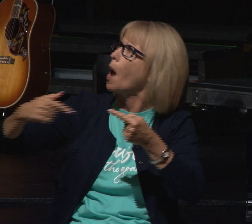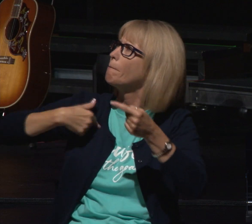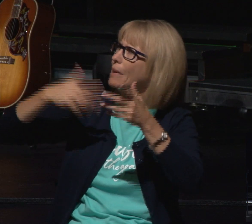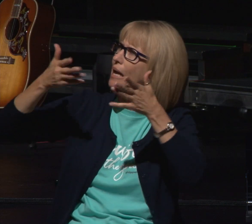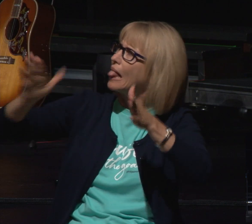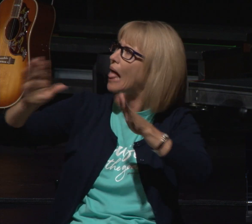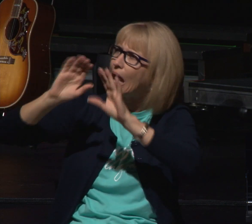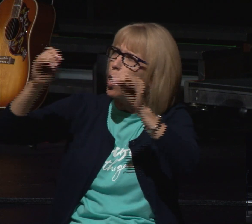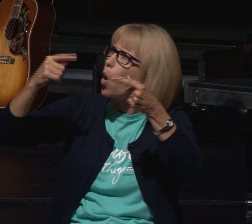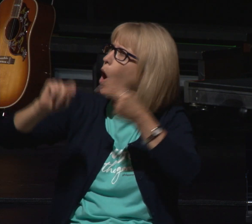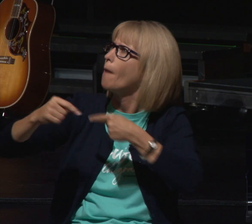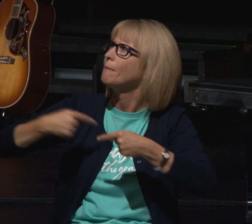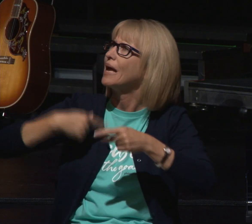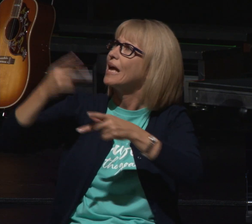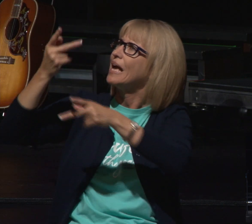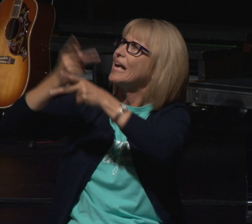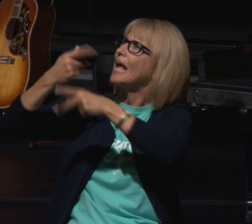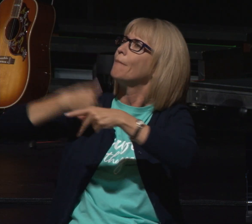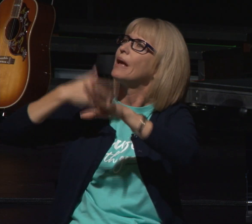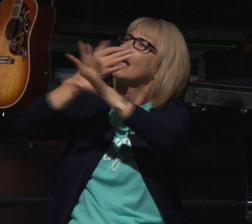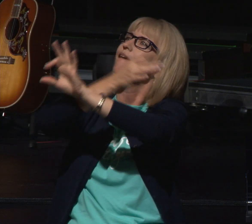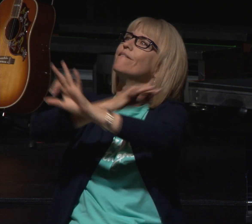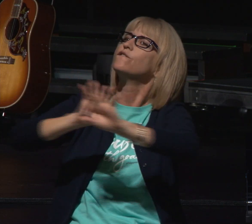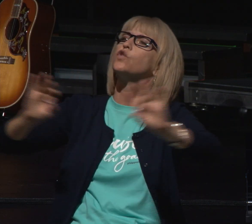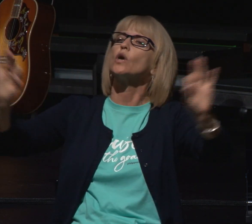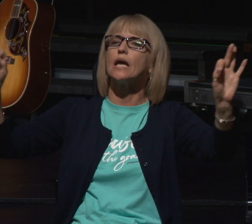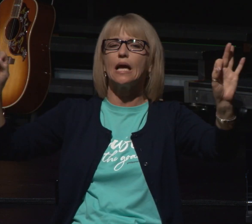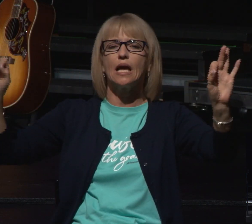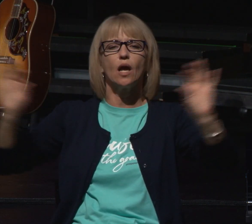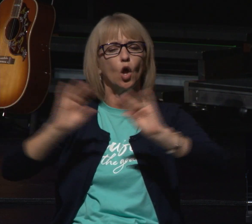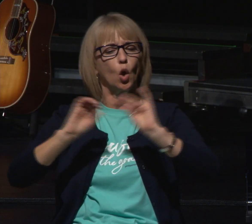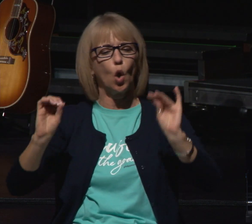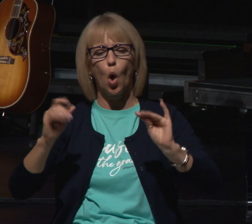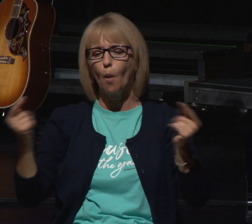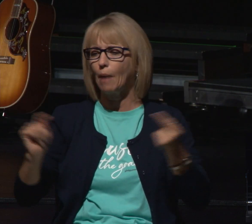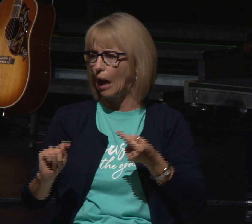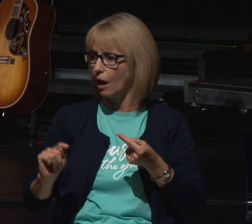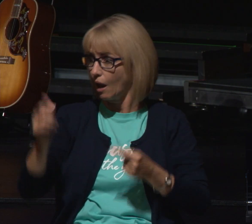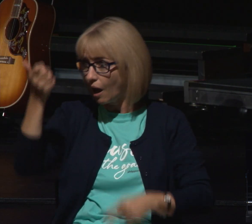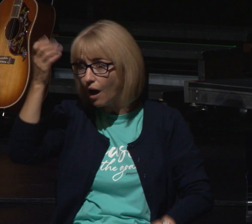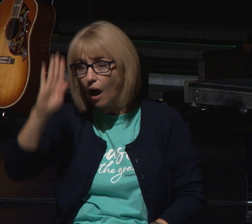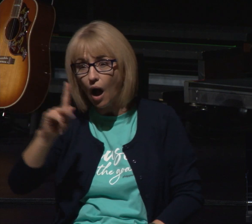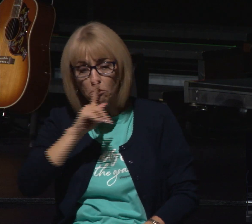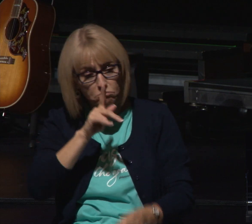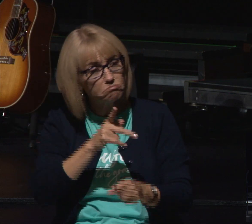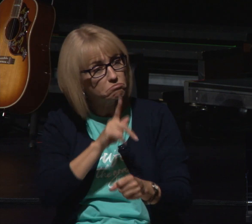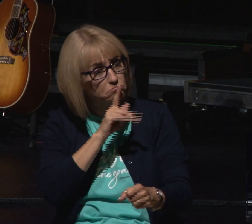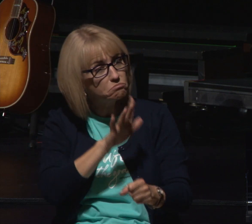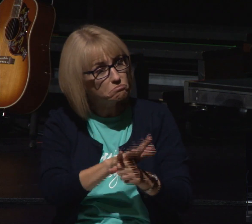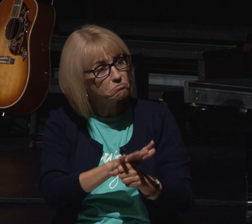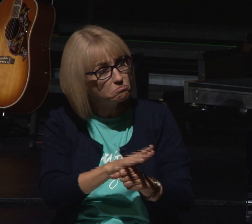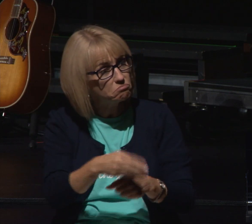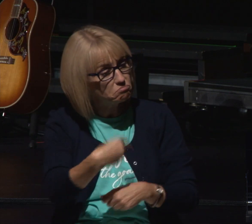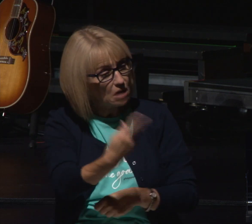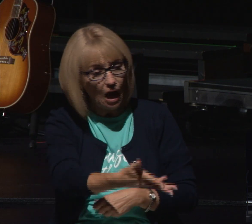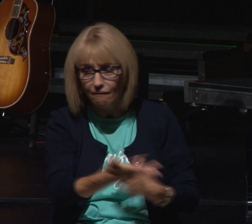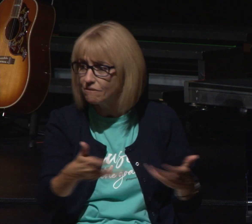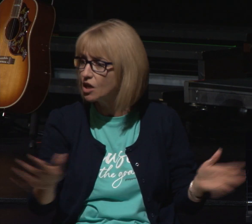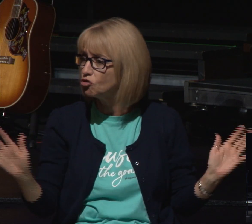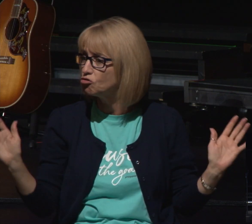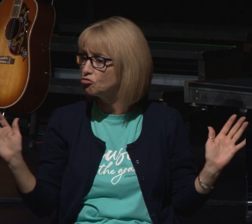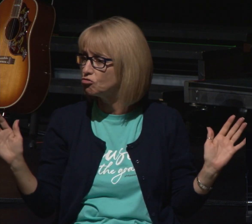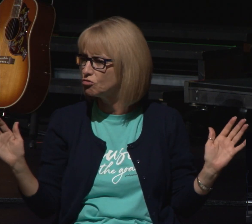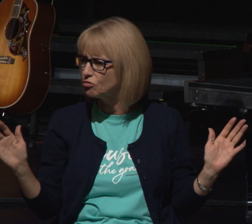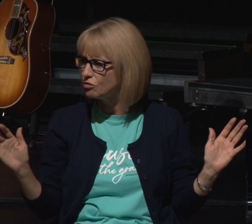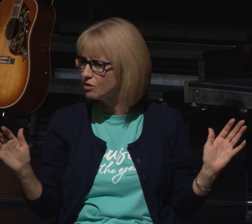be free from what pain and God granted him his request so here's this guy has been